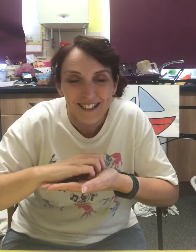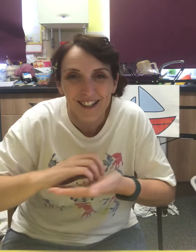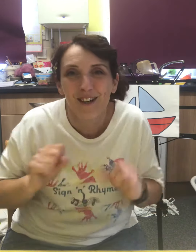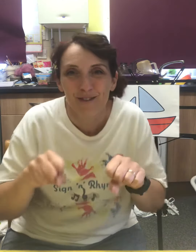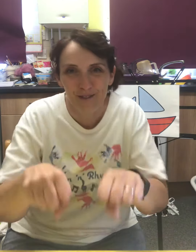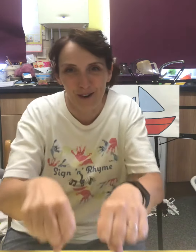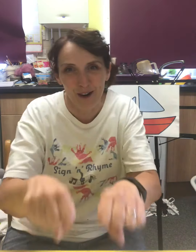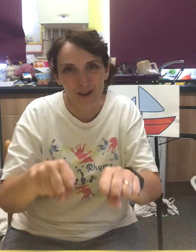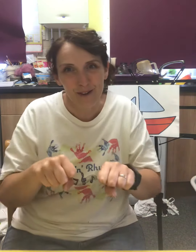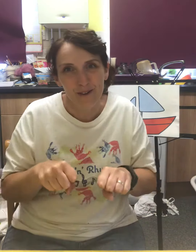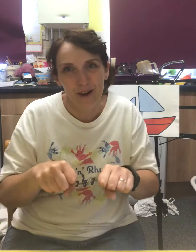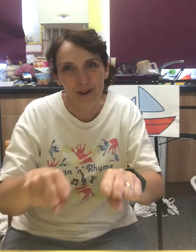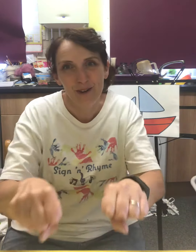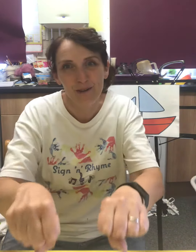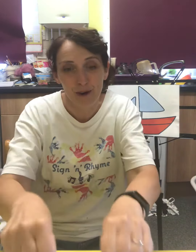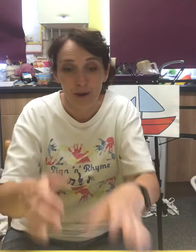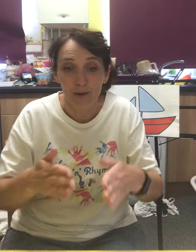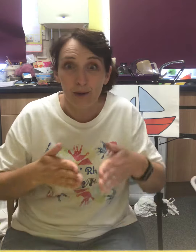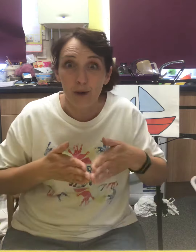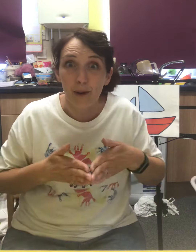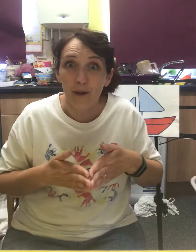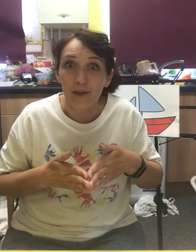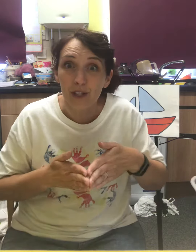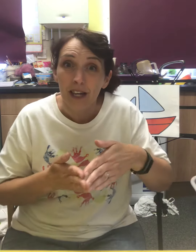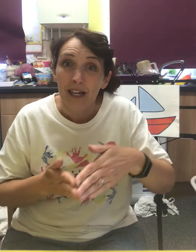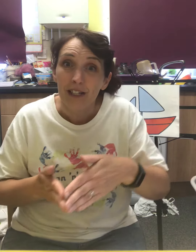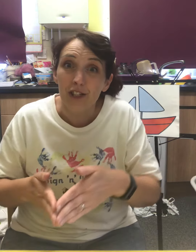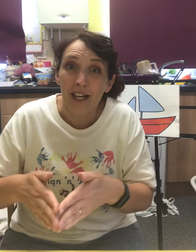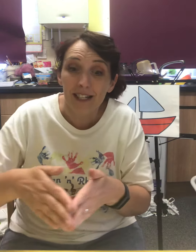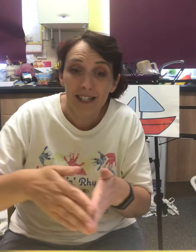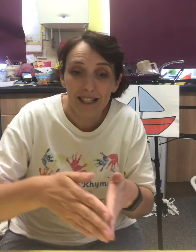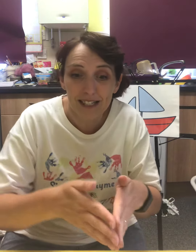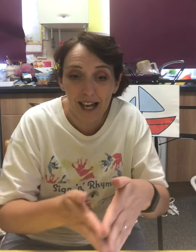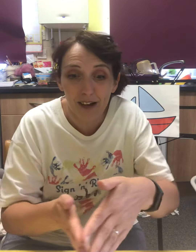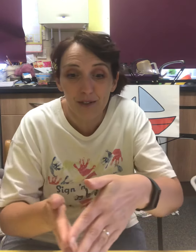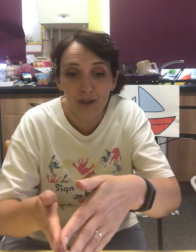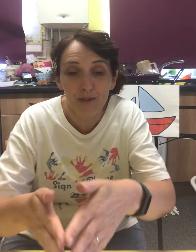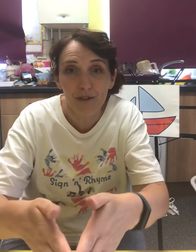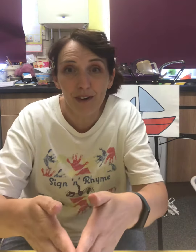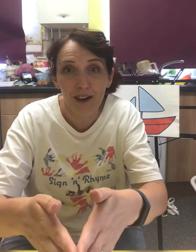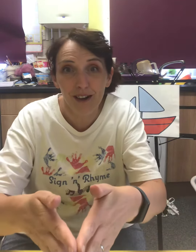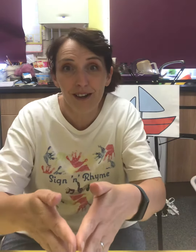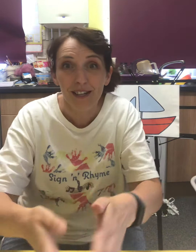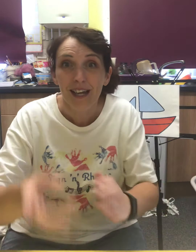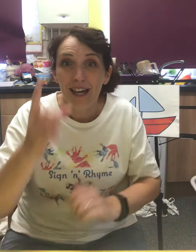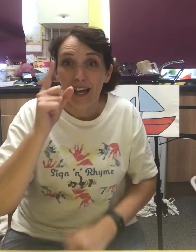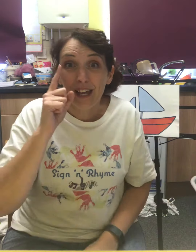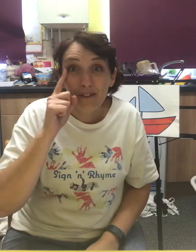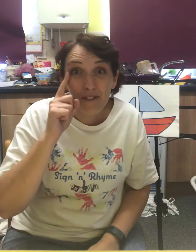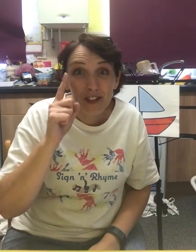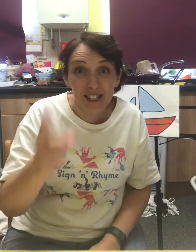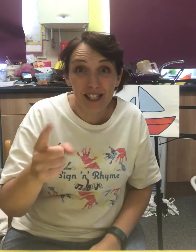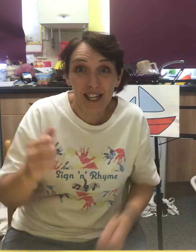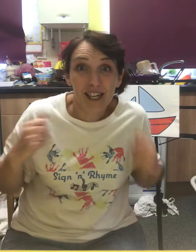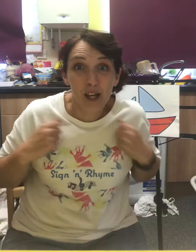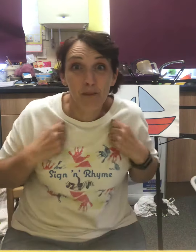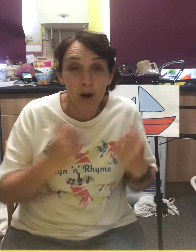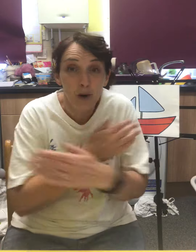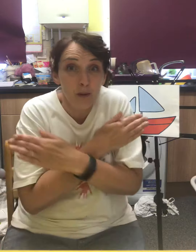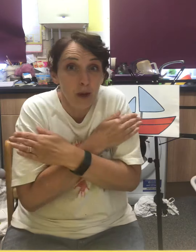Row row row your boat, gently down the river. If you see a polar